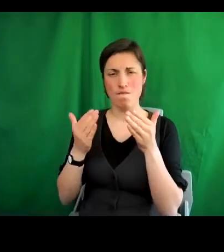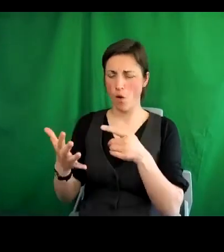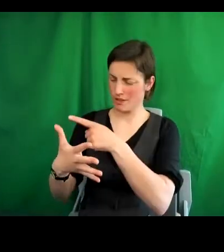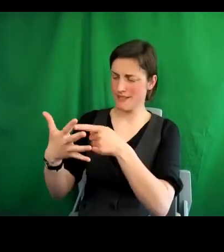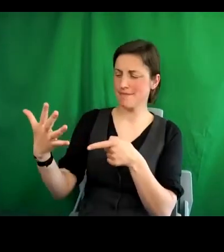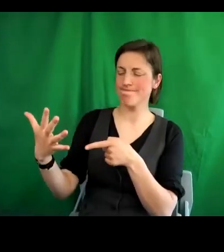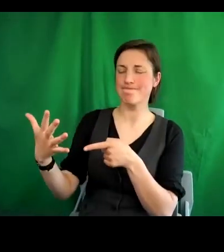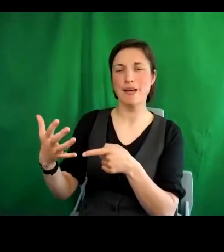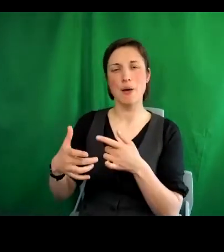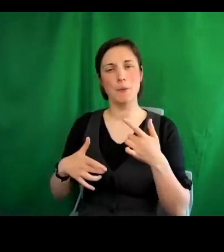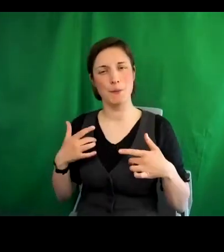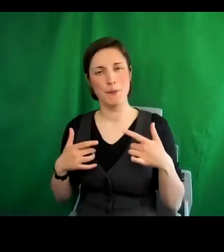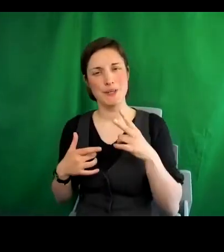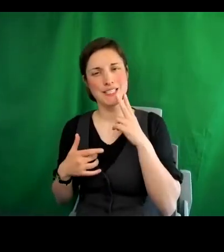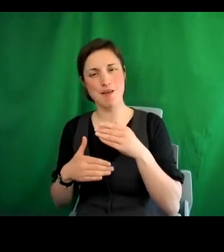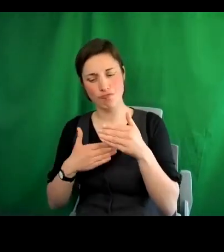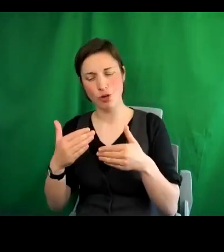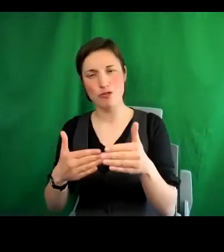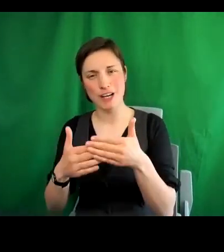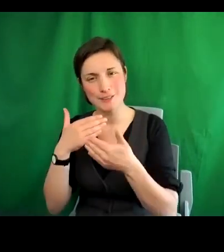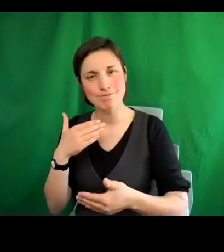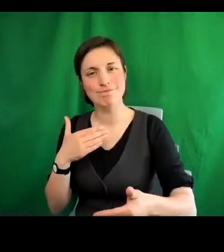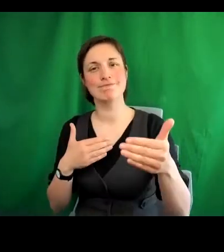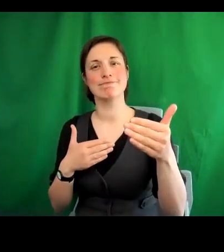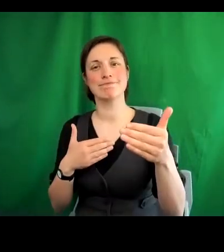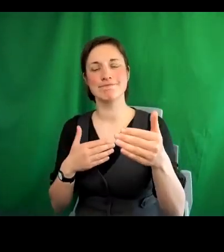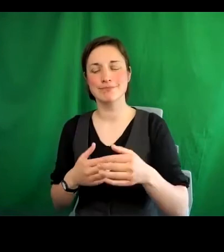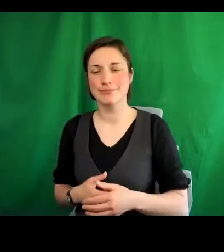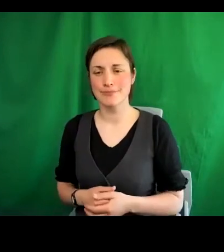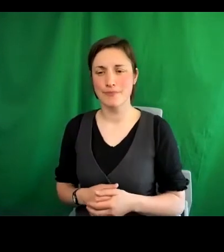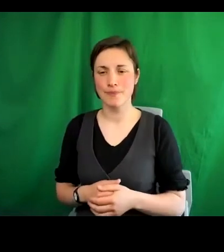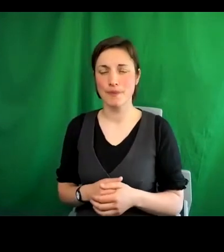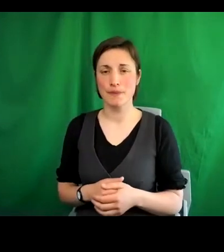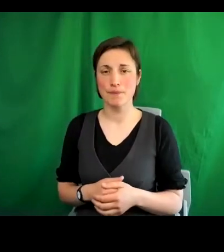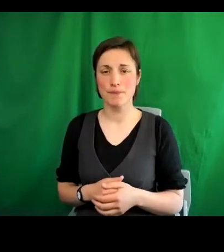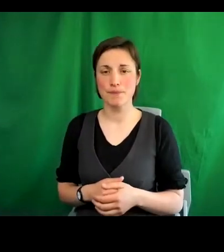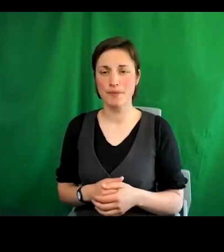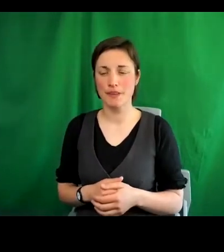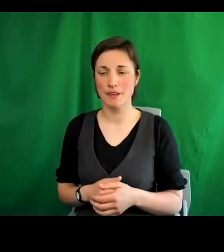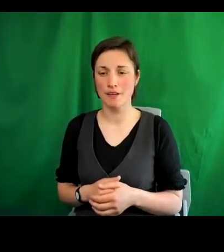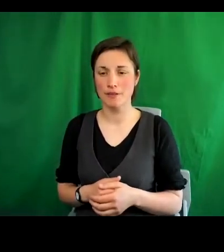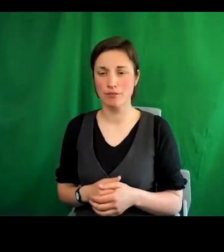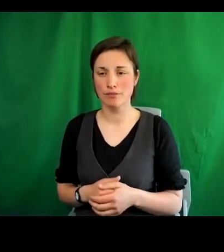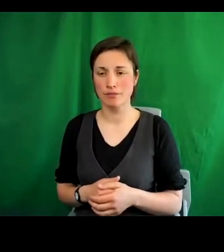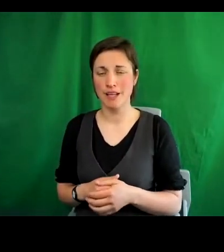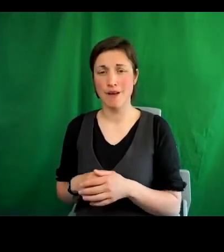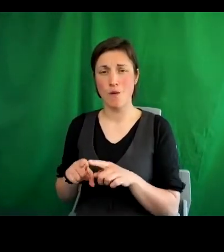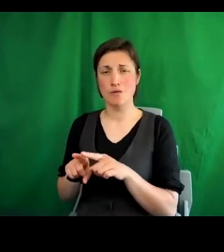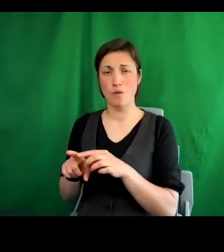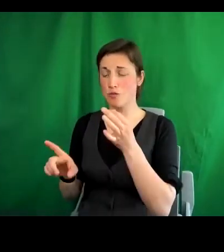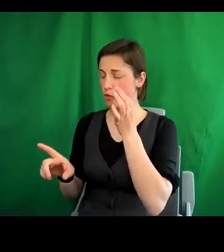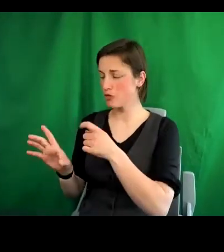from your initiative. And from a broader perspective, including but not only a Scottish perspective,